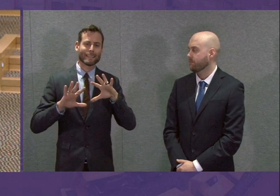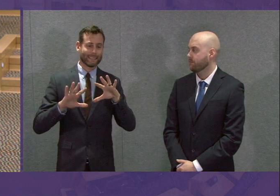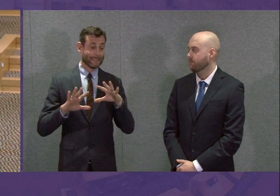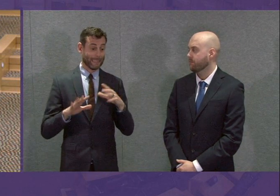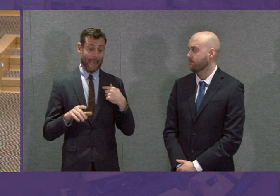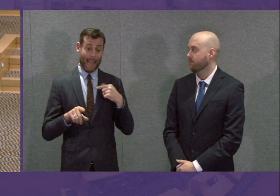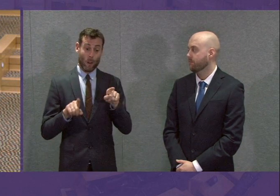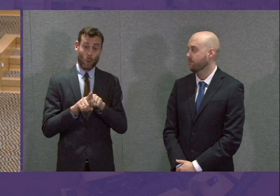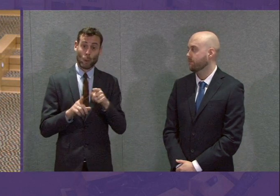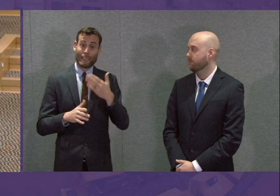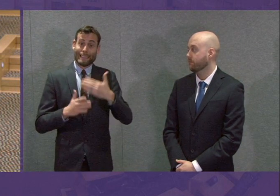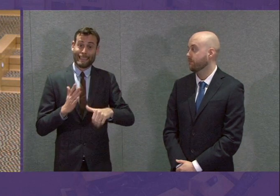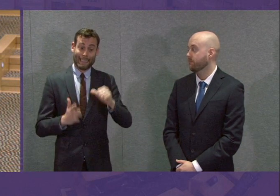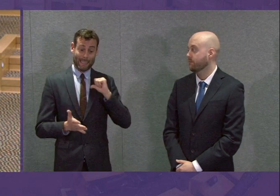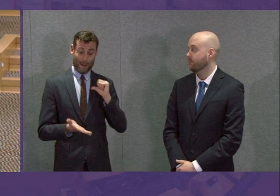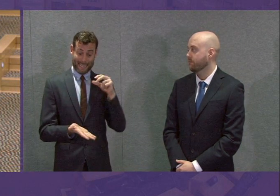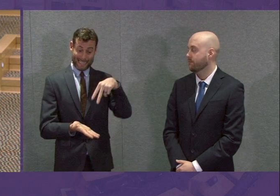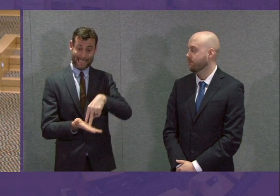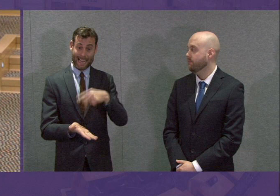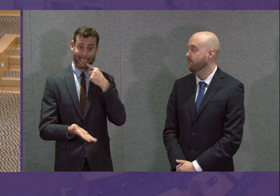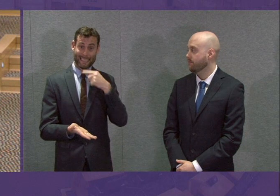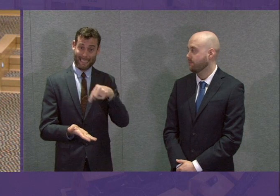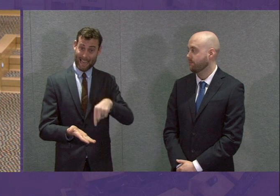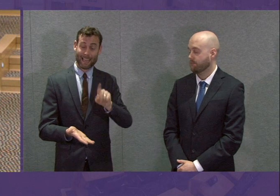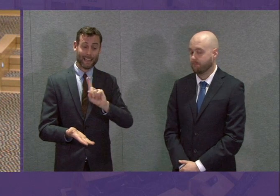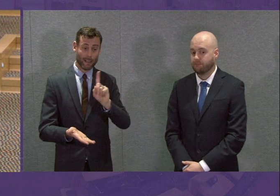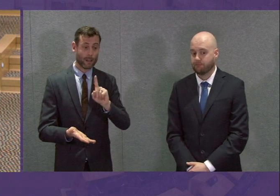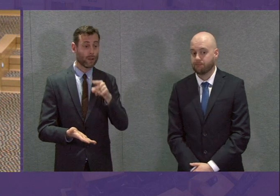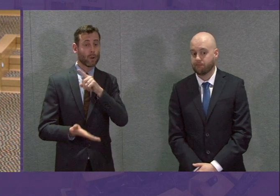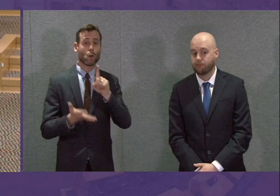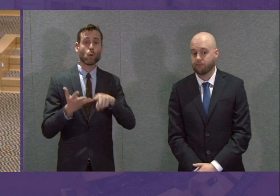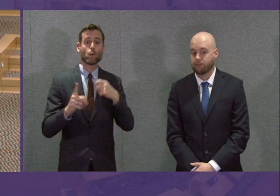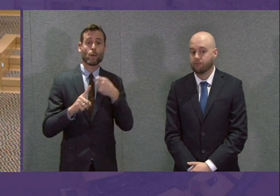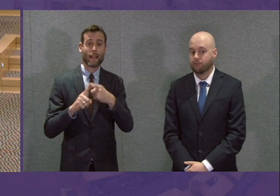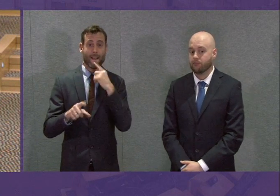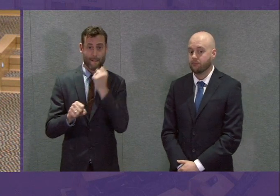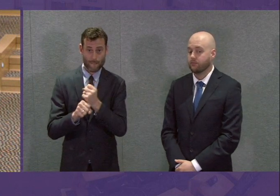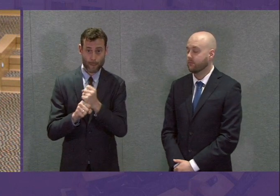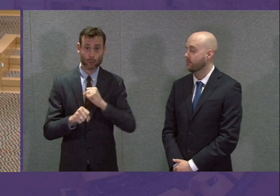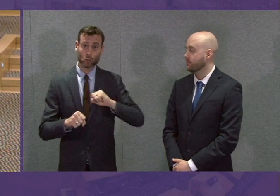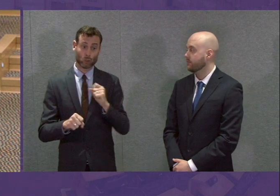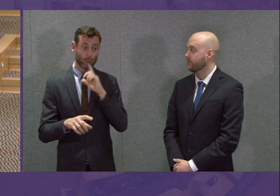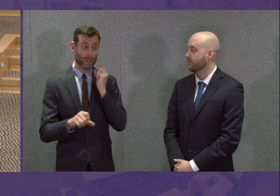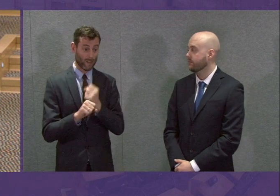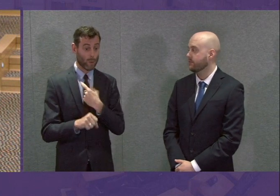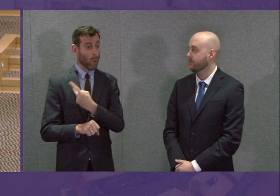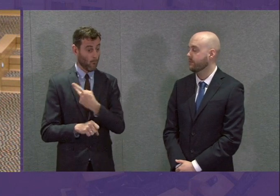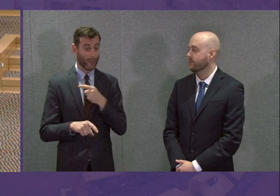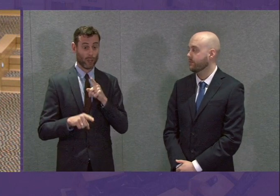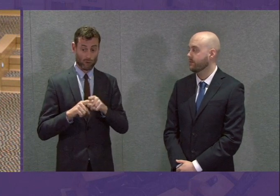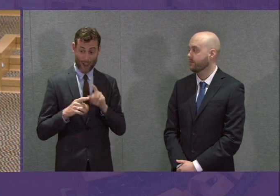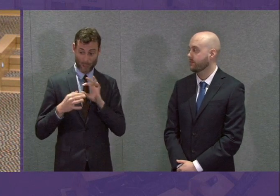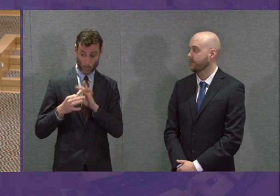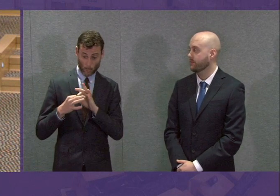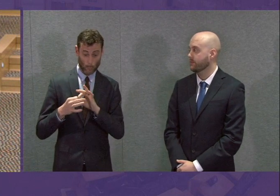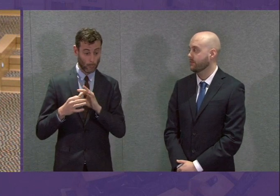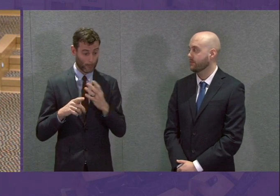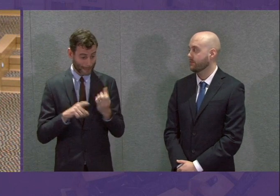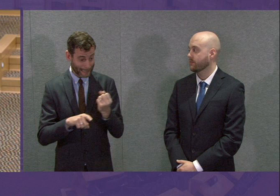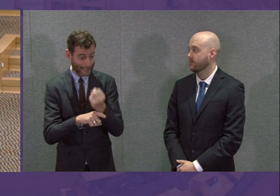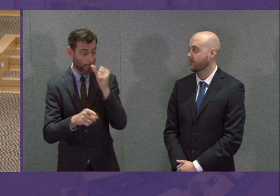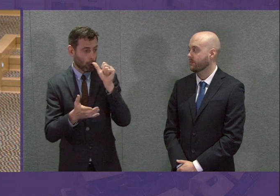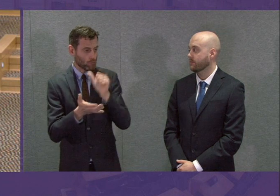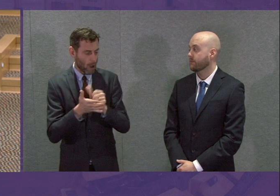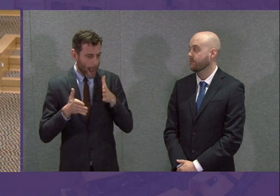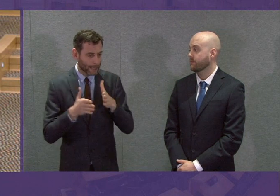standing up here and saying in this chamber. I think the UK Government, like the Scottish Government, are trying really hard to do all the right things. But they know and